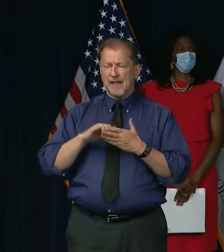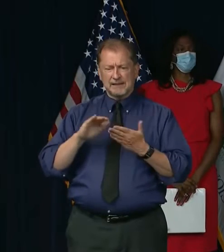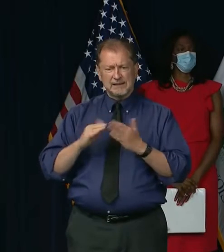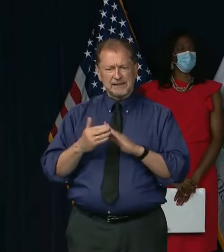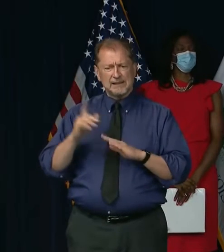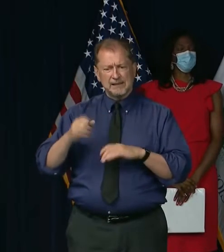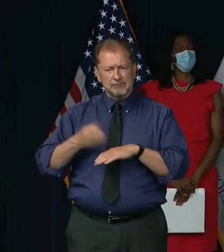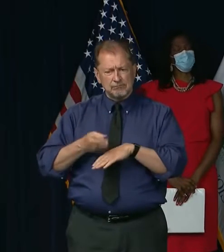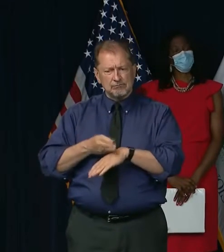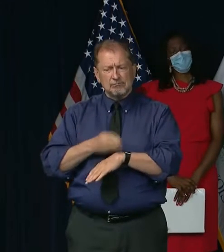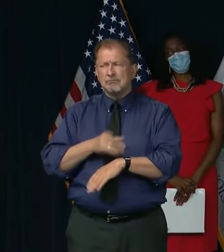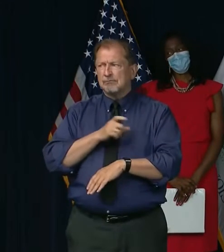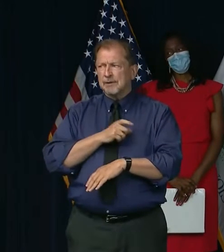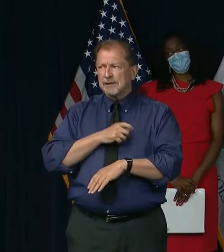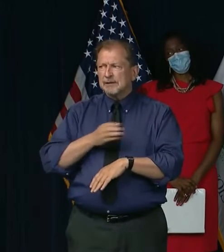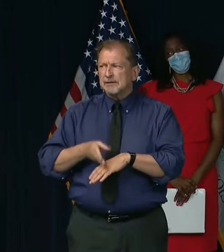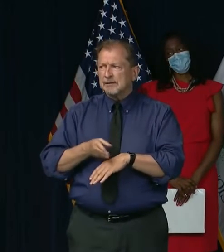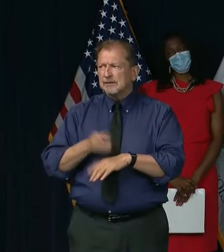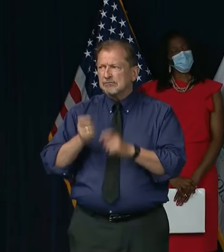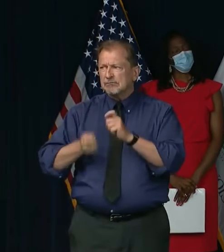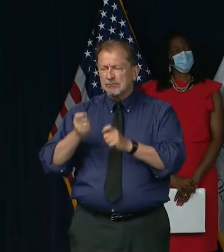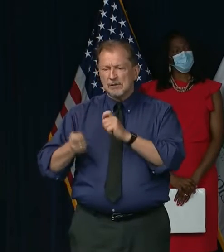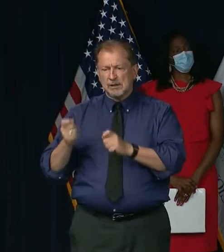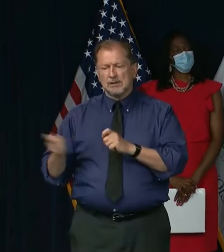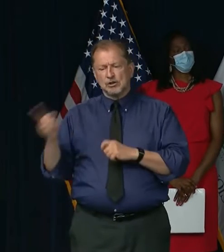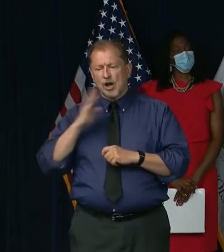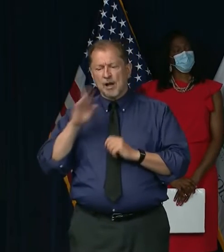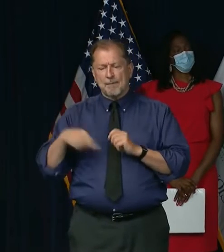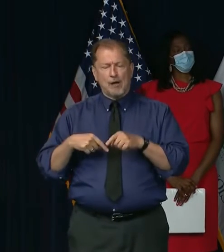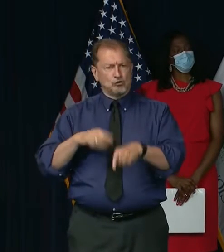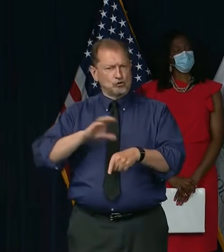you've talked about police reform efforts, but she's talking about the city specifically.